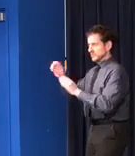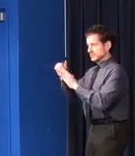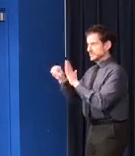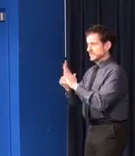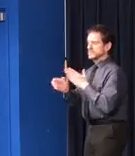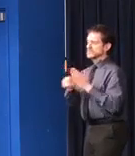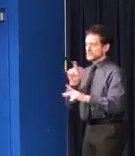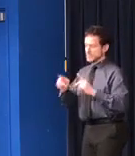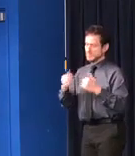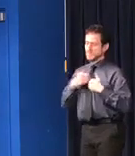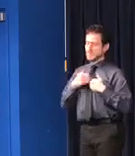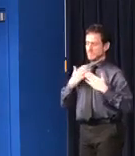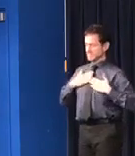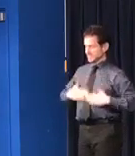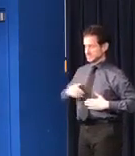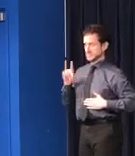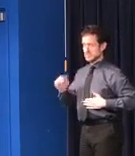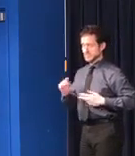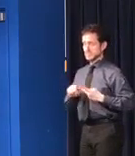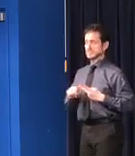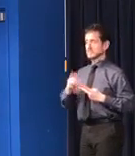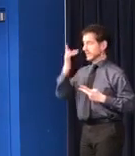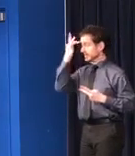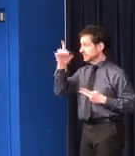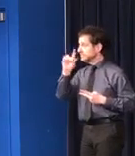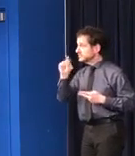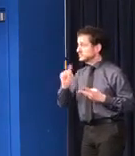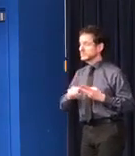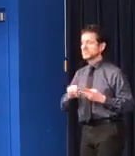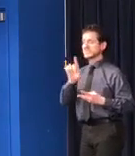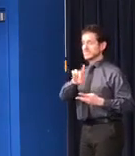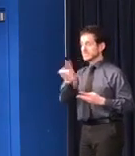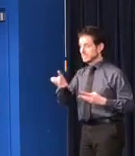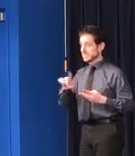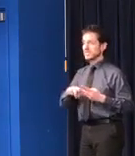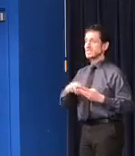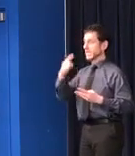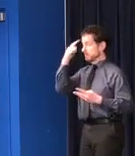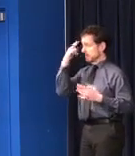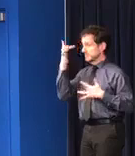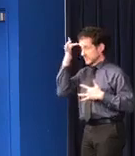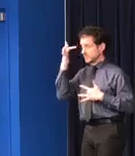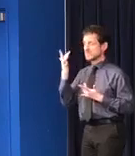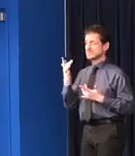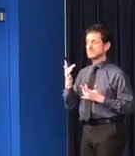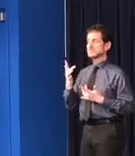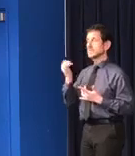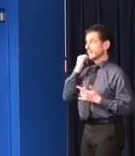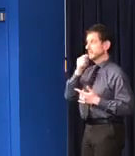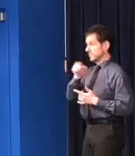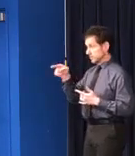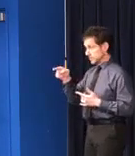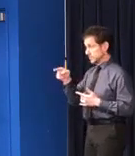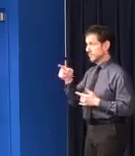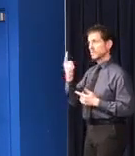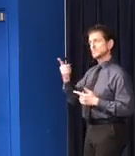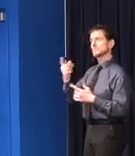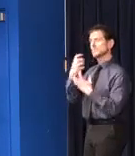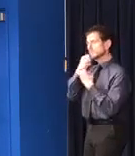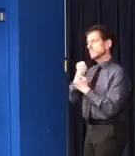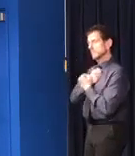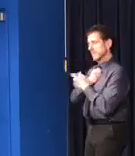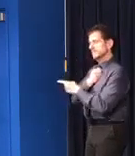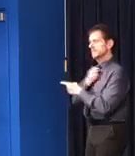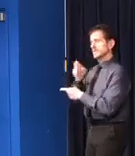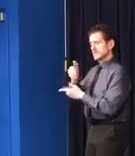intellectual, and developmental disabilities, and people with mental illness. If you or a loved one needs help, please call or